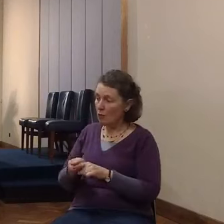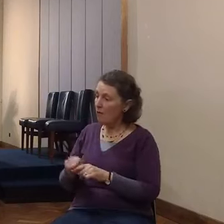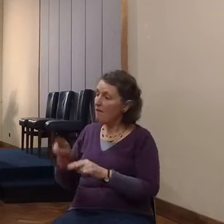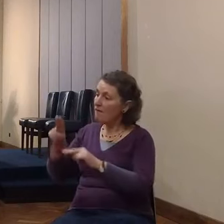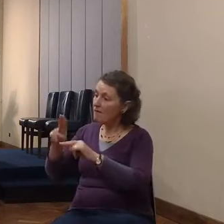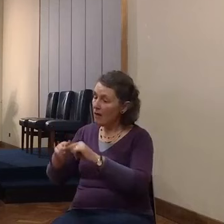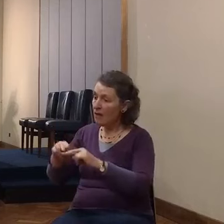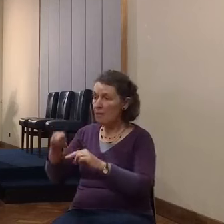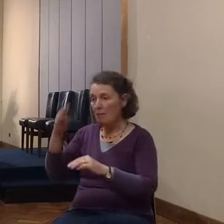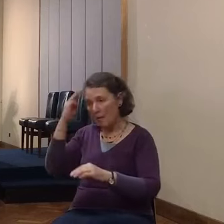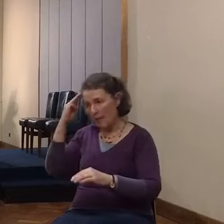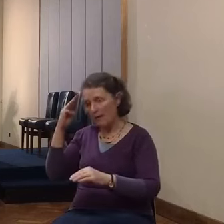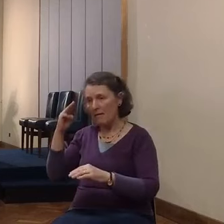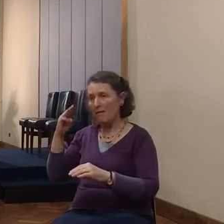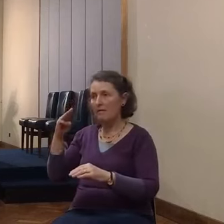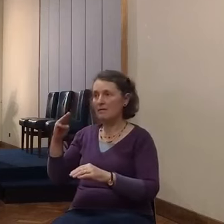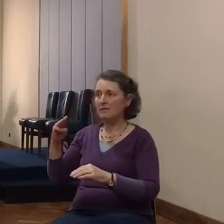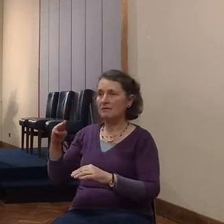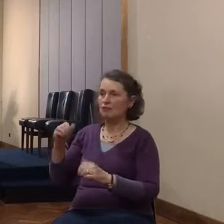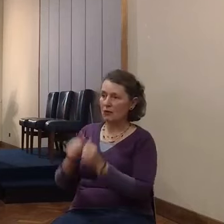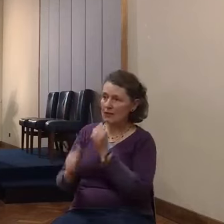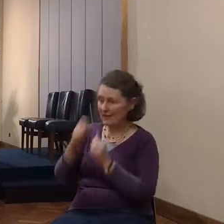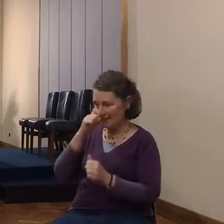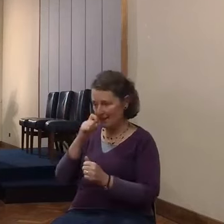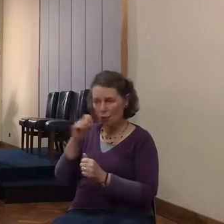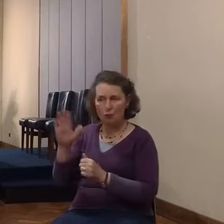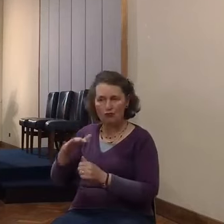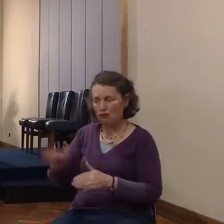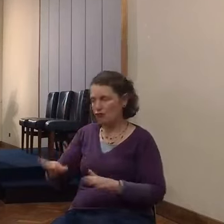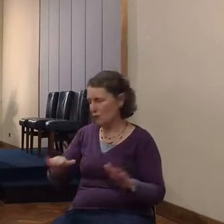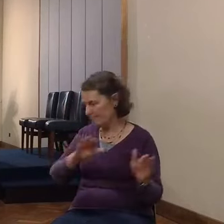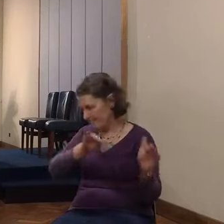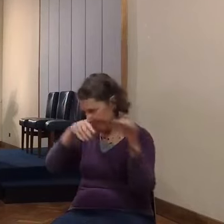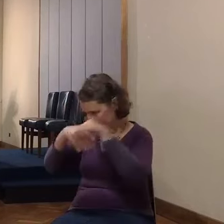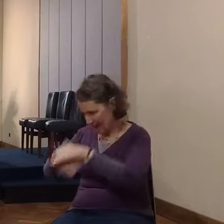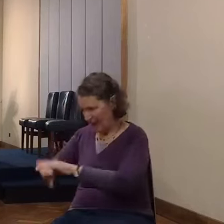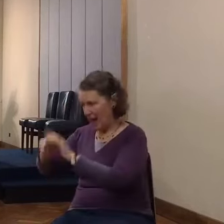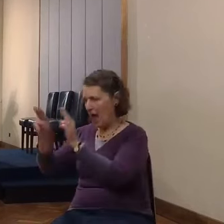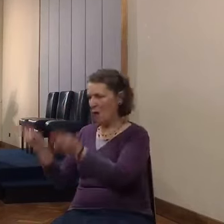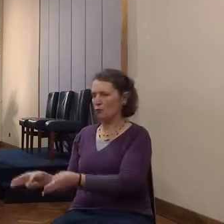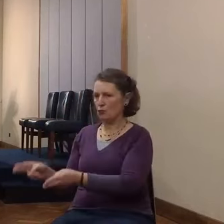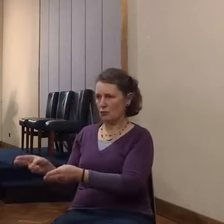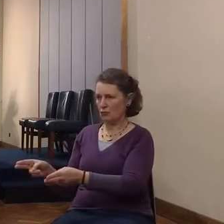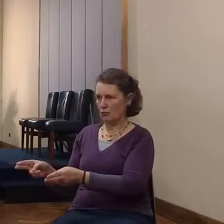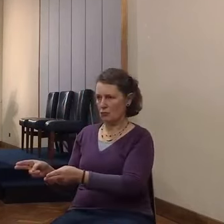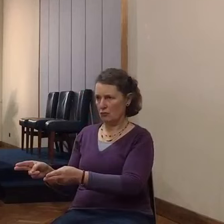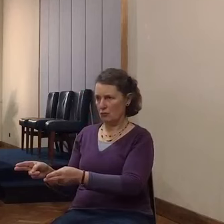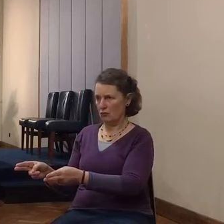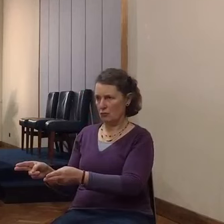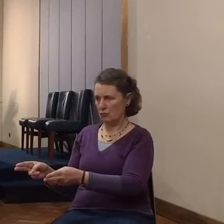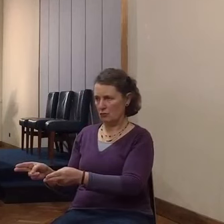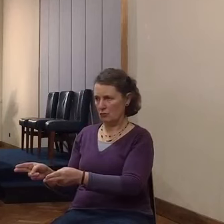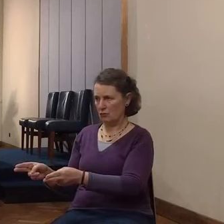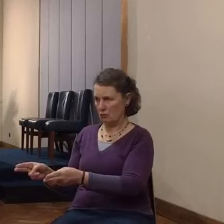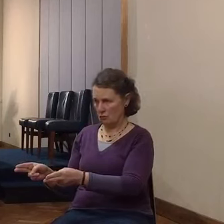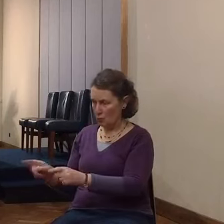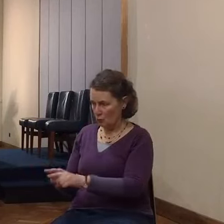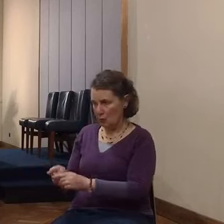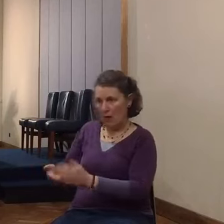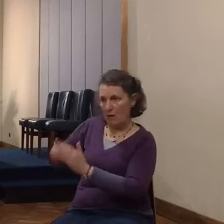and all thy father's house home unto thee. And it shall be, here's the warning, that whosoever shall go out of the doors of thy